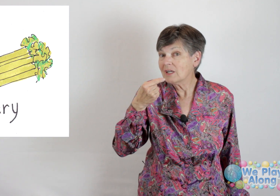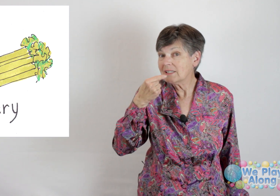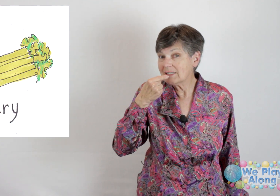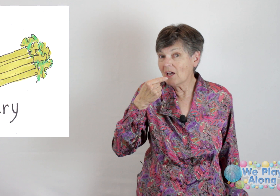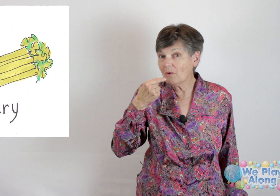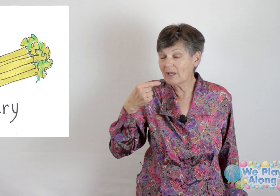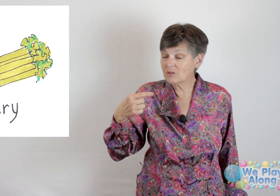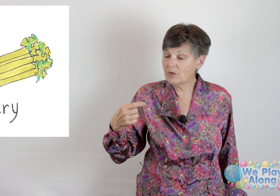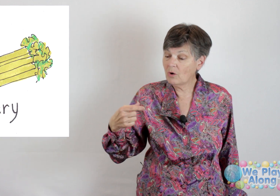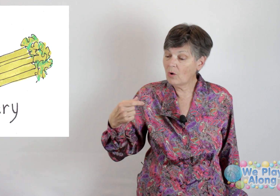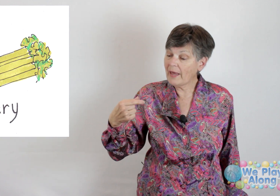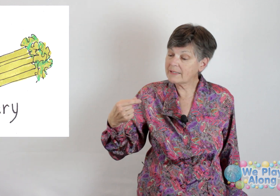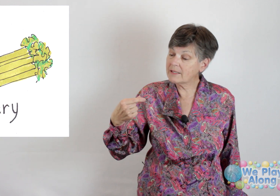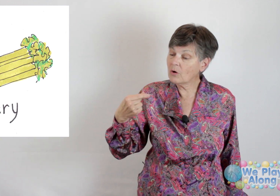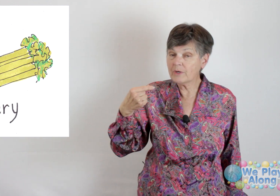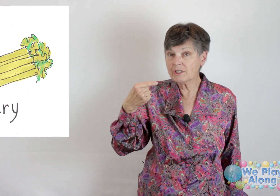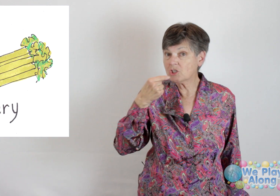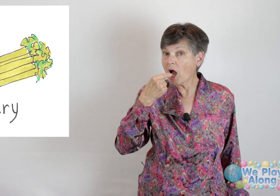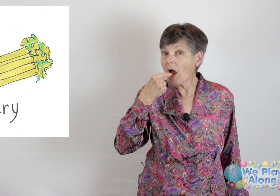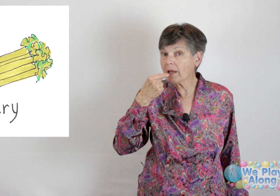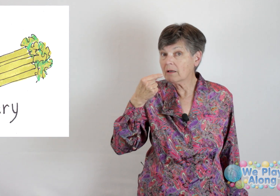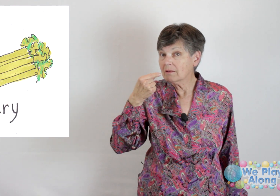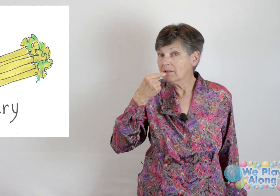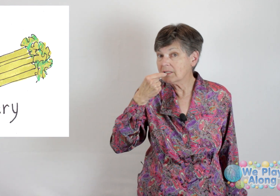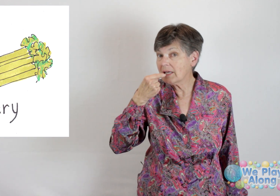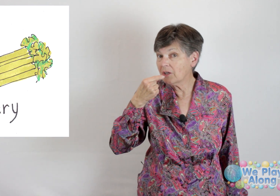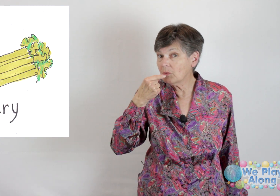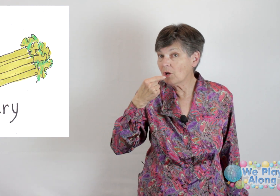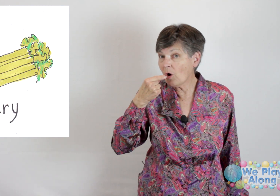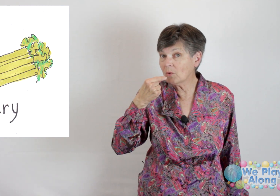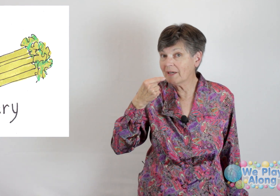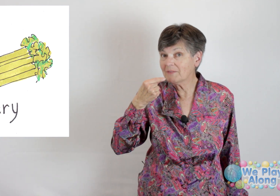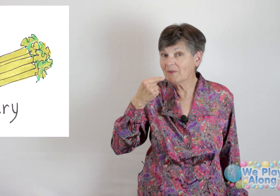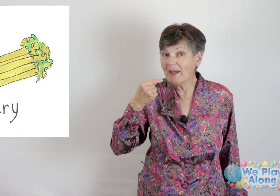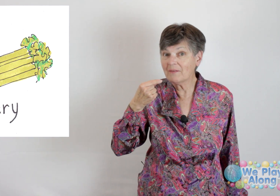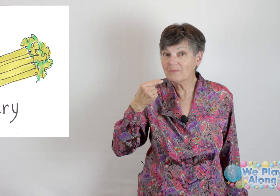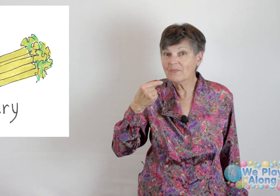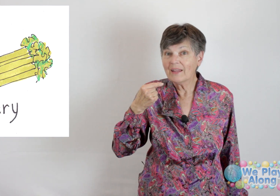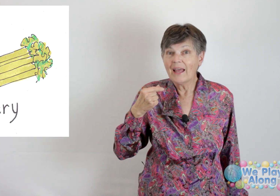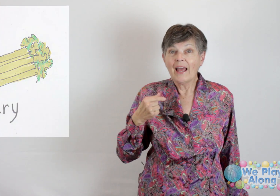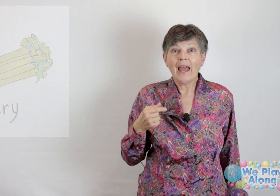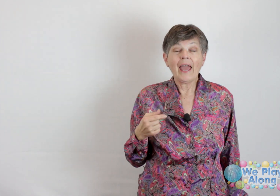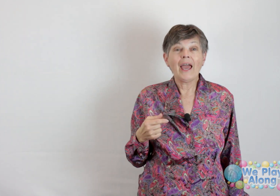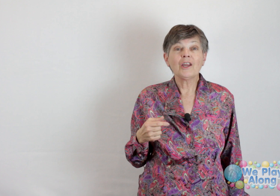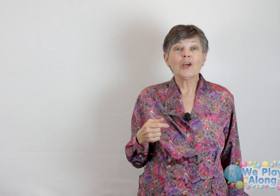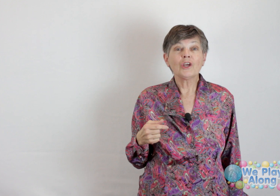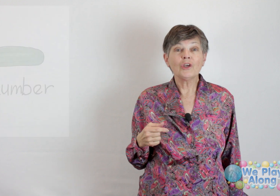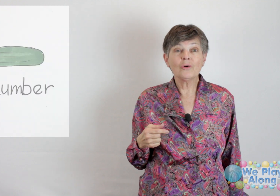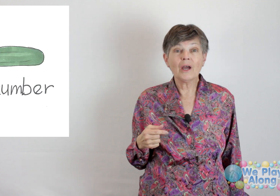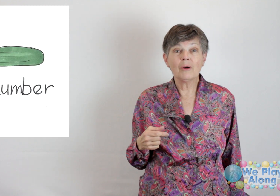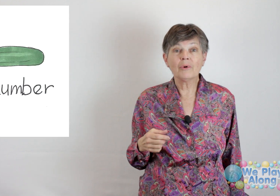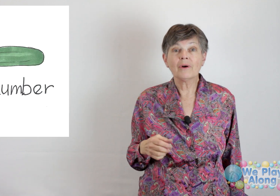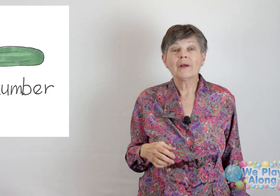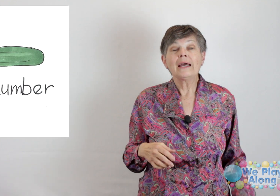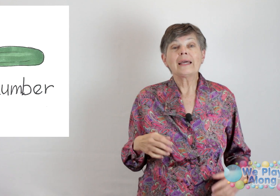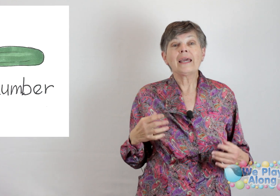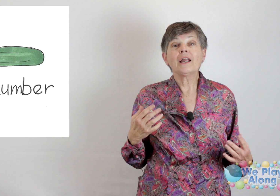celery, because when you hold that celery stalk, this is how you would hold it, right? And cucumber, again,